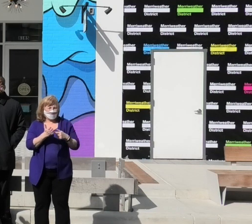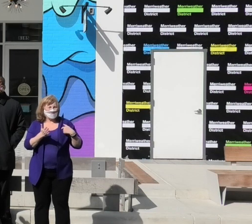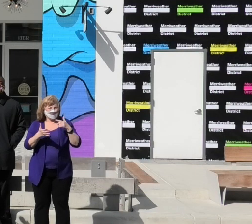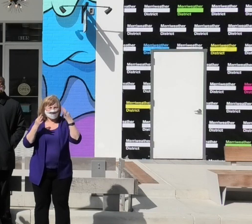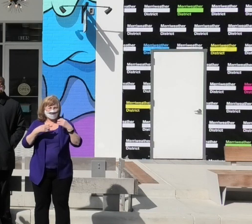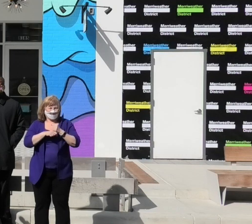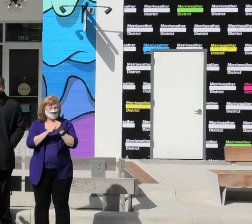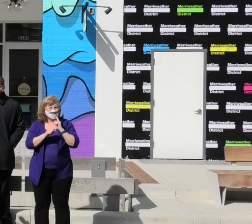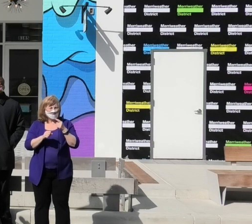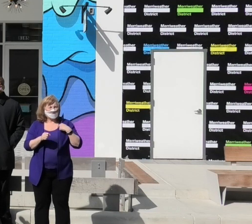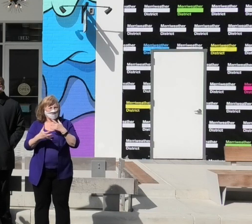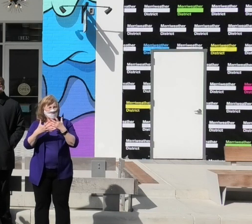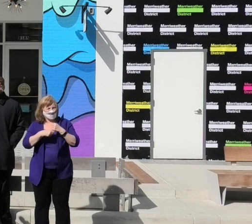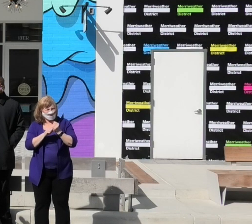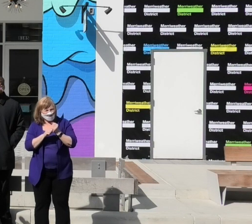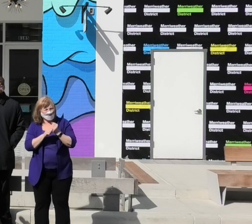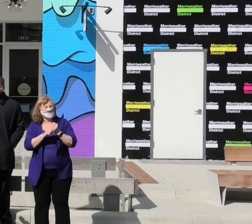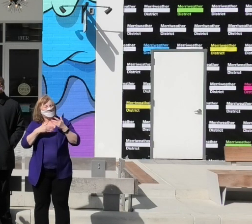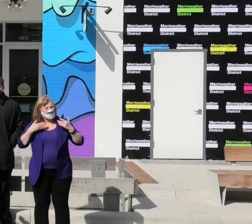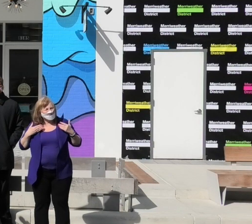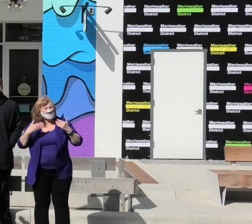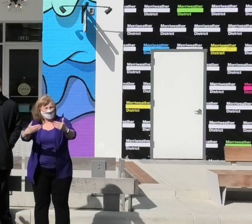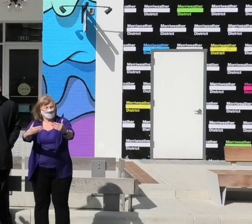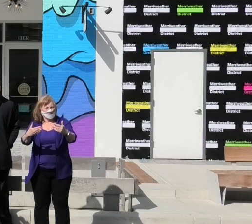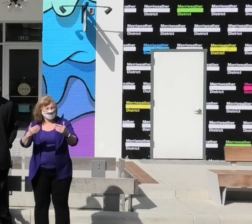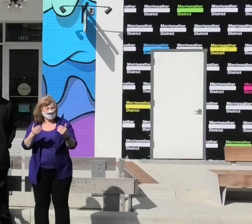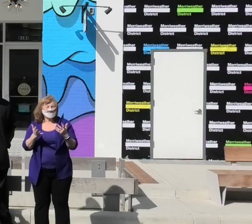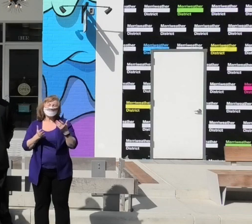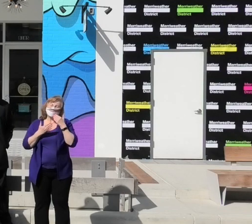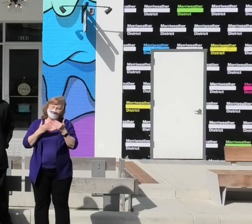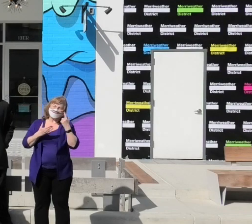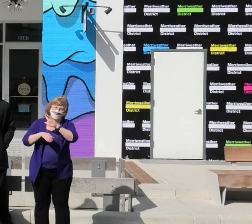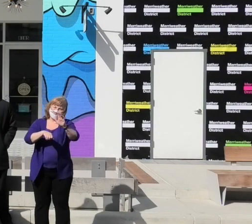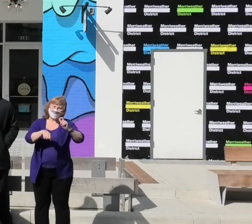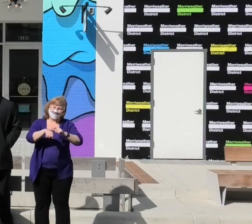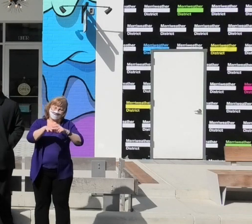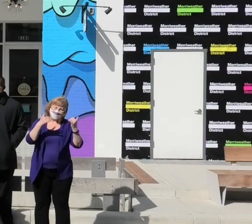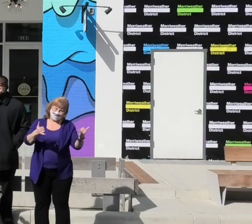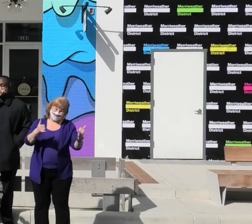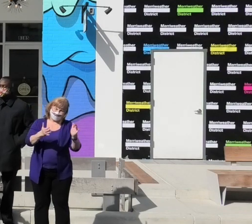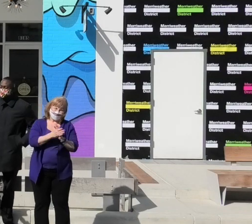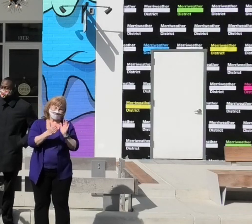decided to make sure that we want to make sure we move Howard County forward. And again, thank you for your time today.